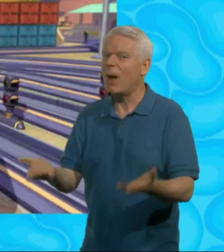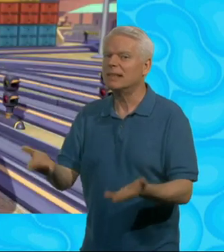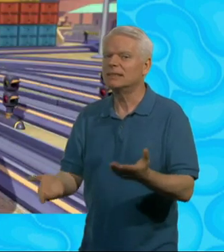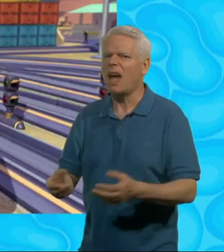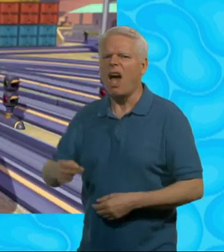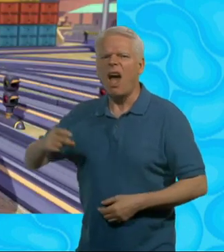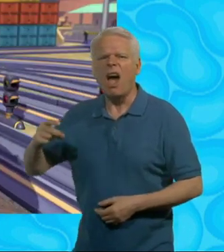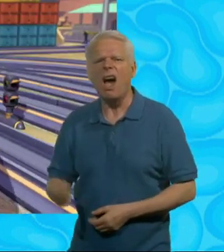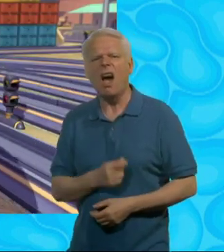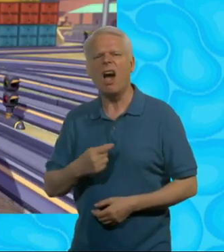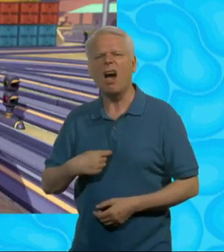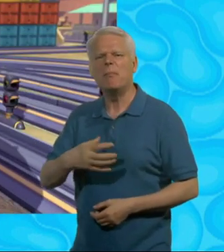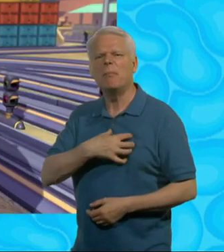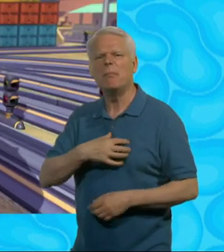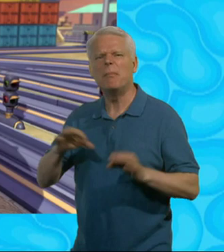Brewster. That was really hard.